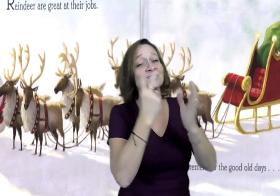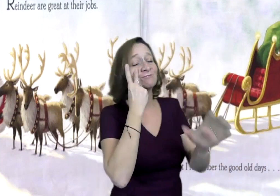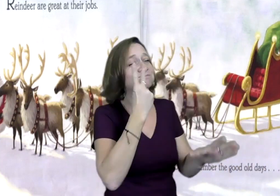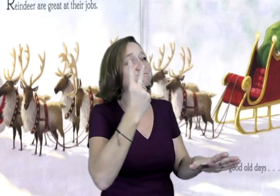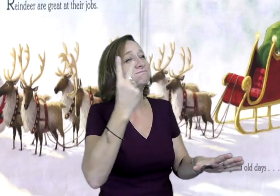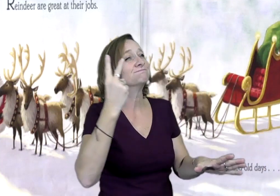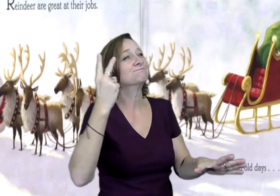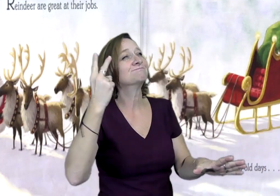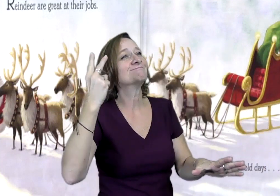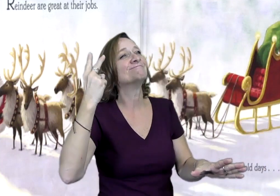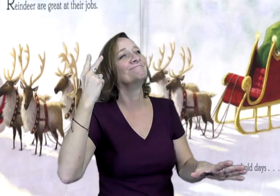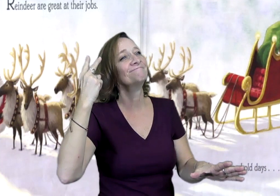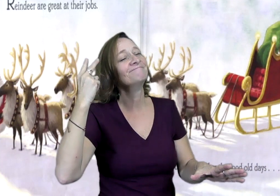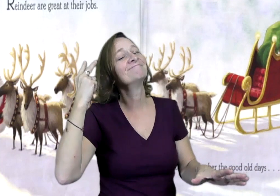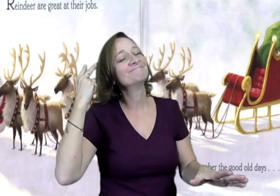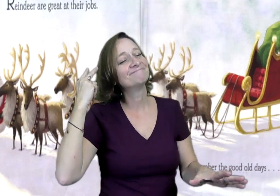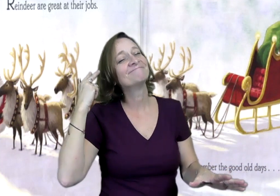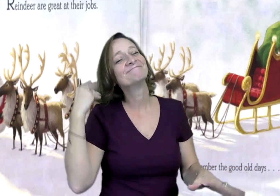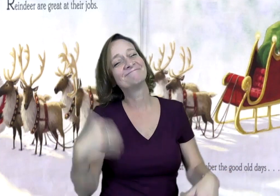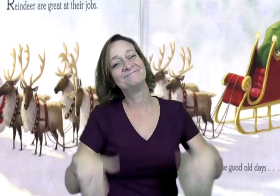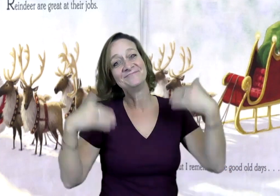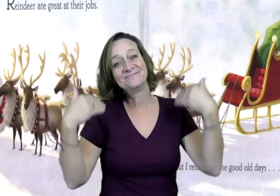But I remember the good old days.